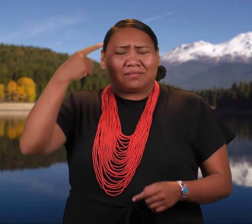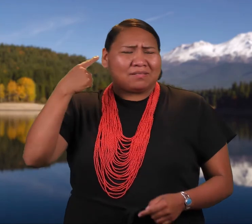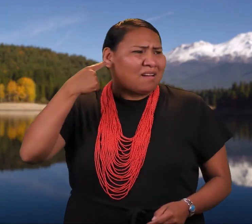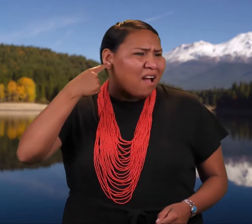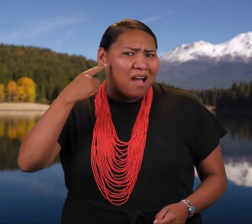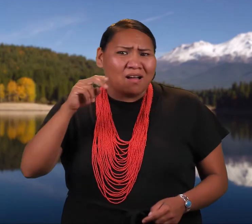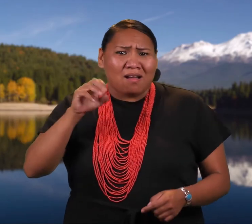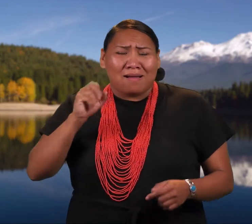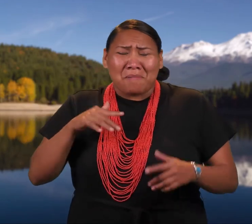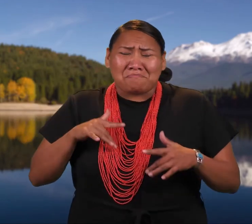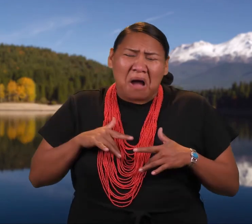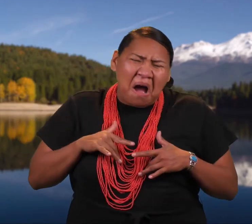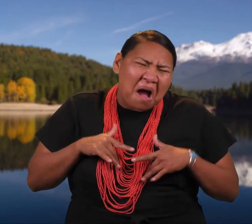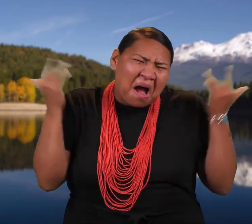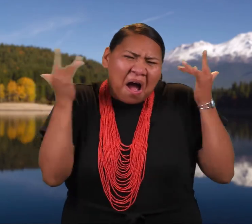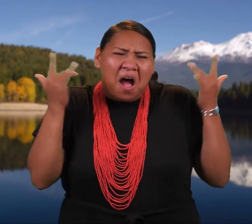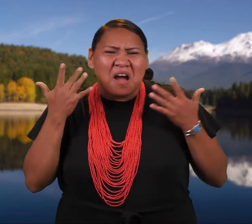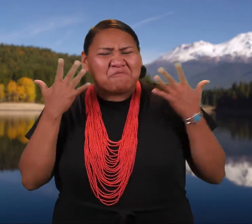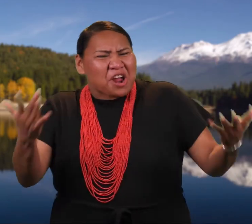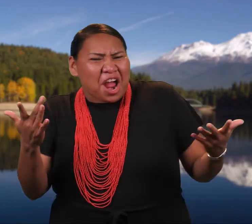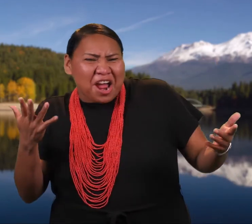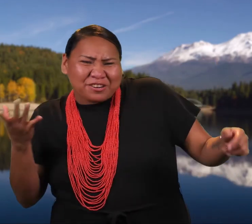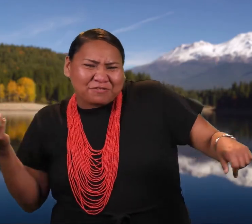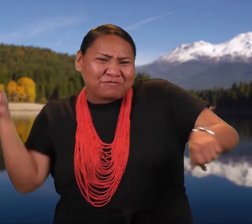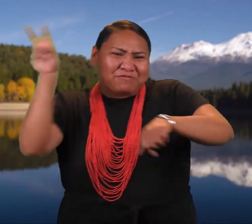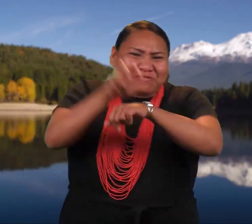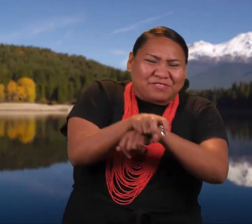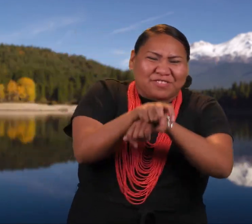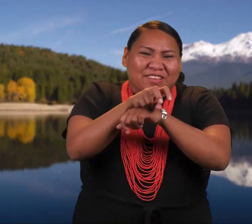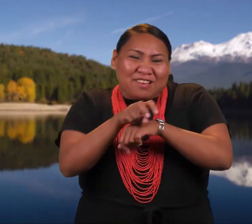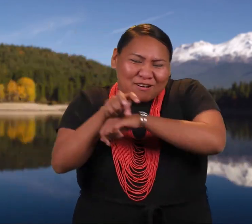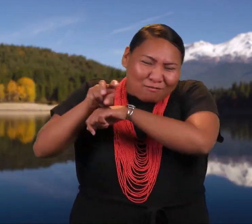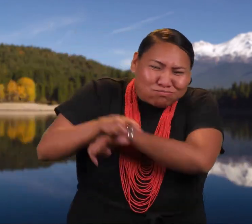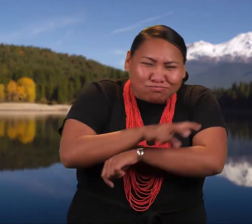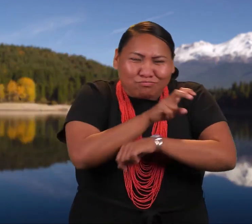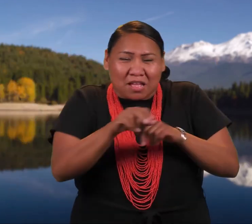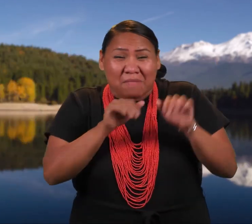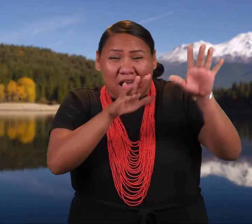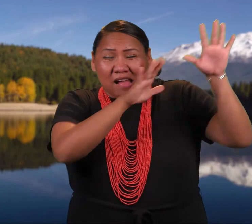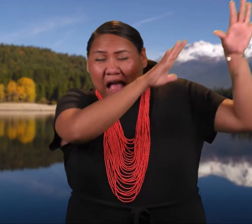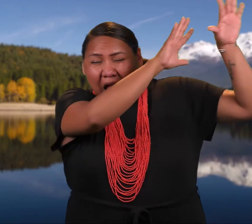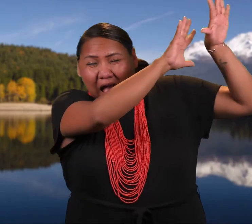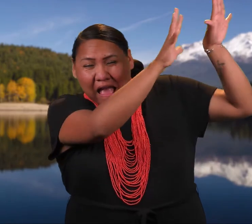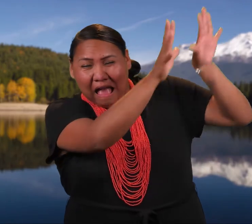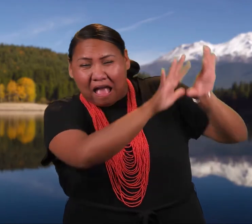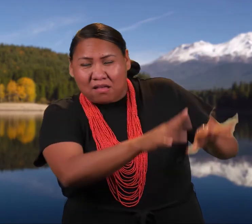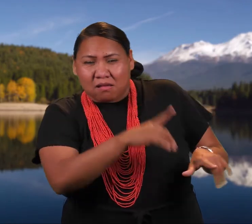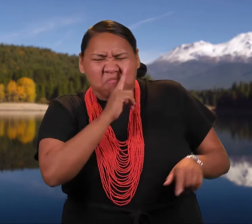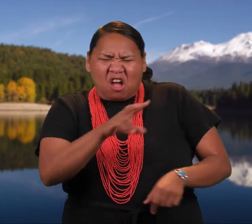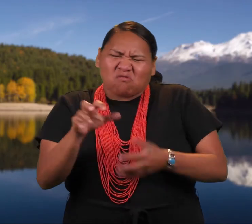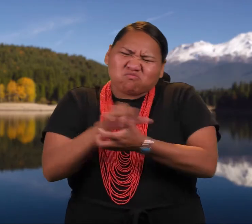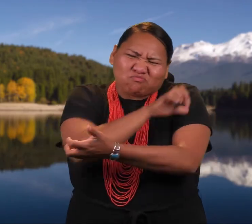When the father got this news, he was so glad that he came down to the mountainside in great strides,